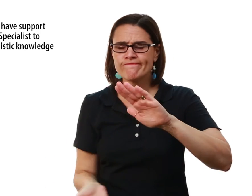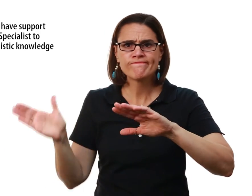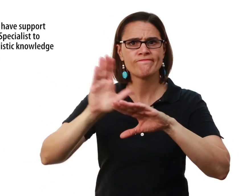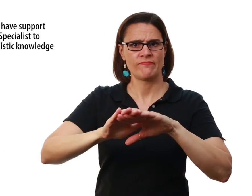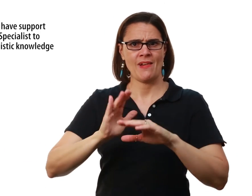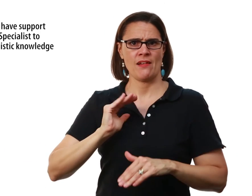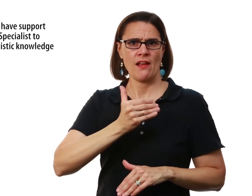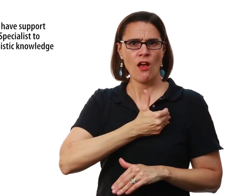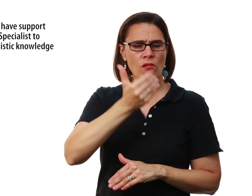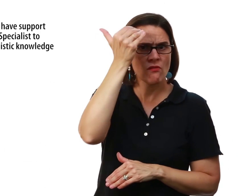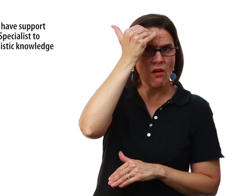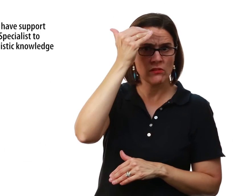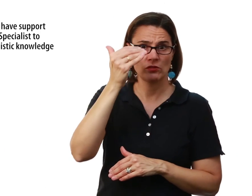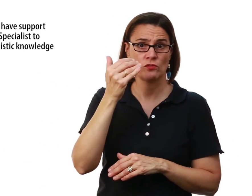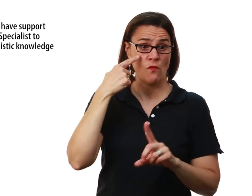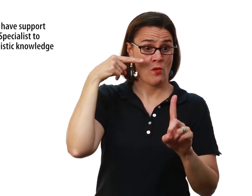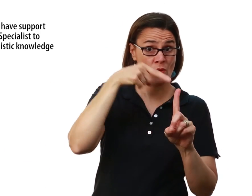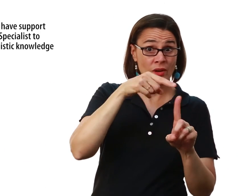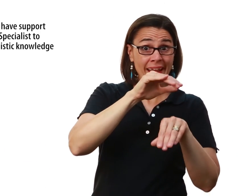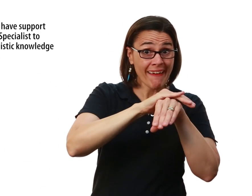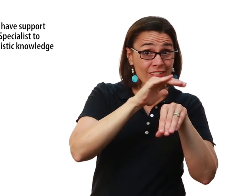And knowledge For both English